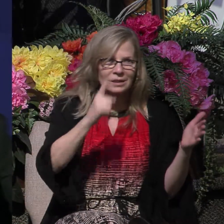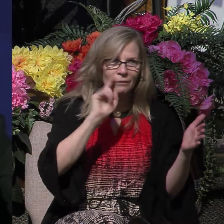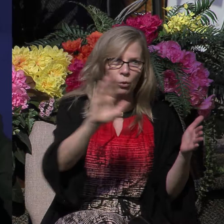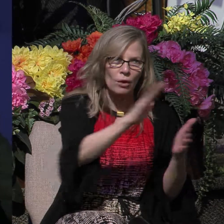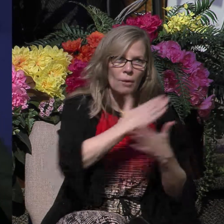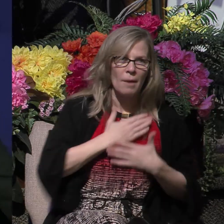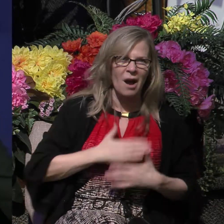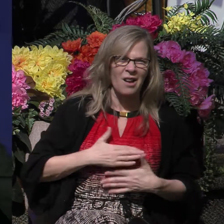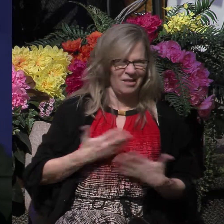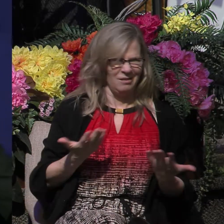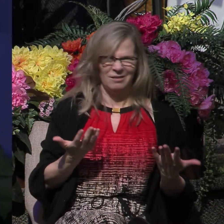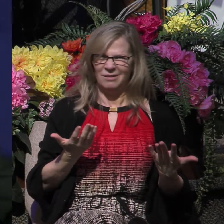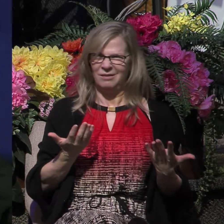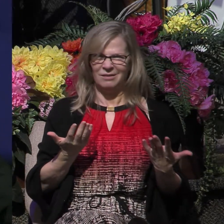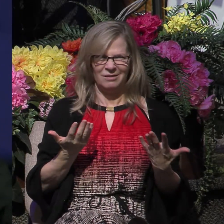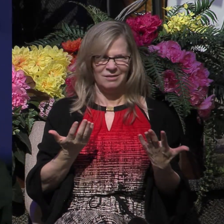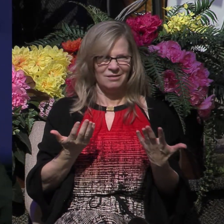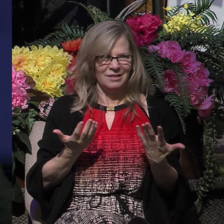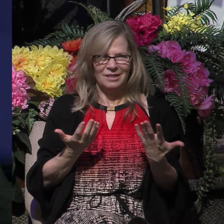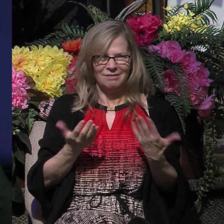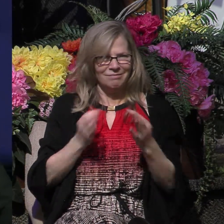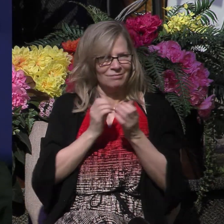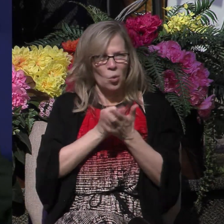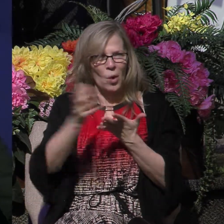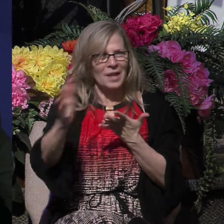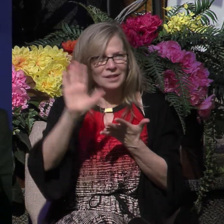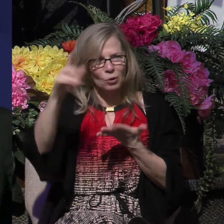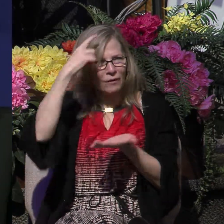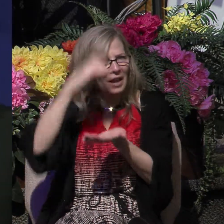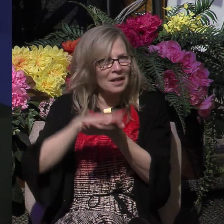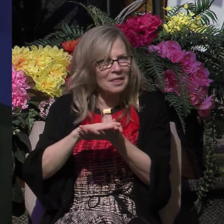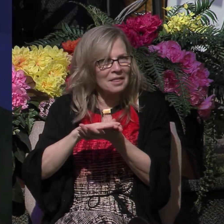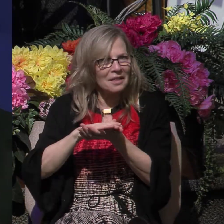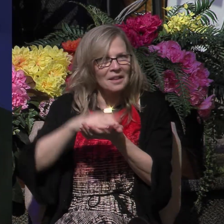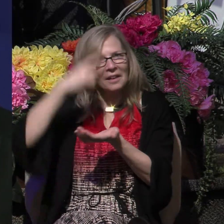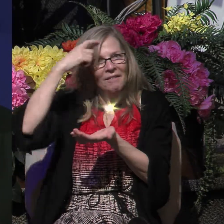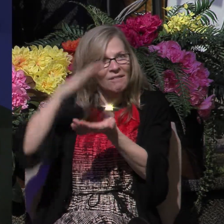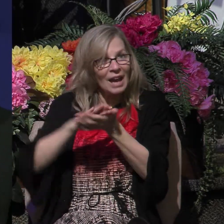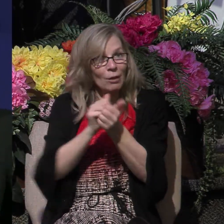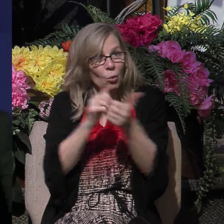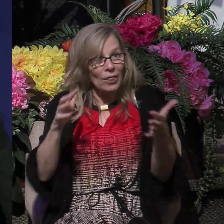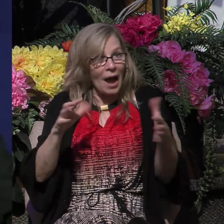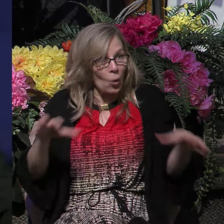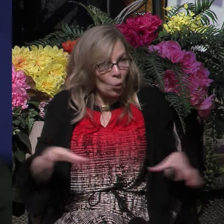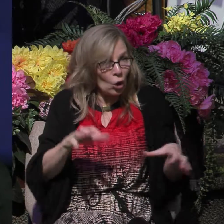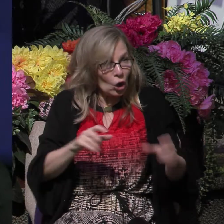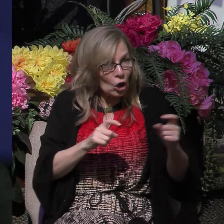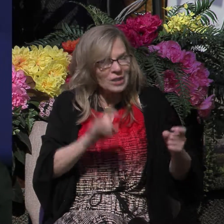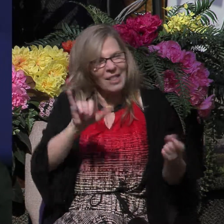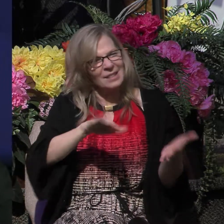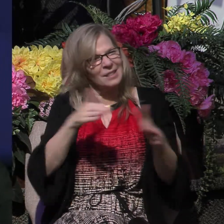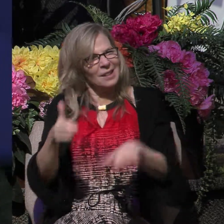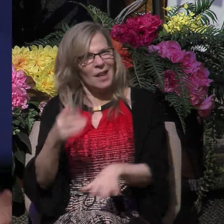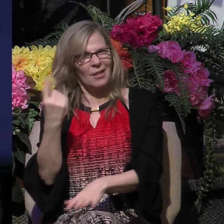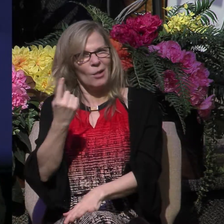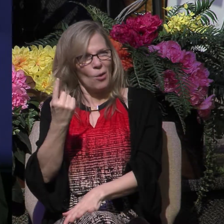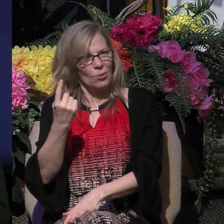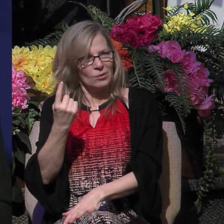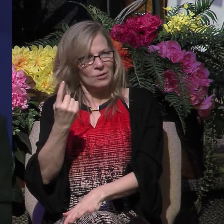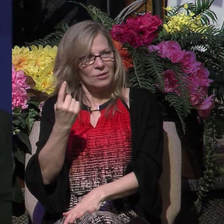body, what use is that? Even so, faith, if it has no works, is dead being by itself. What this man